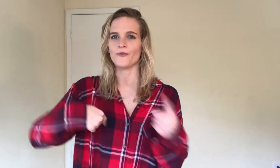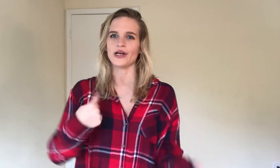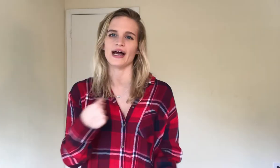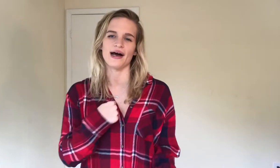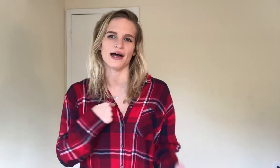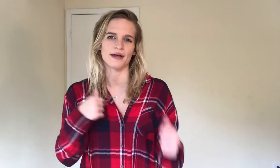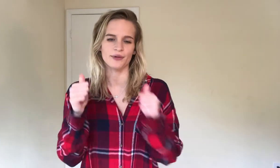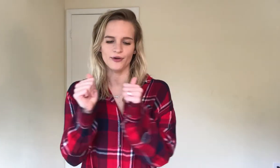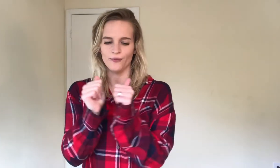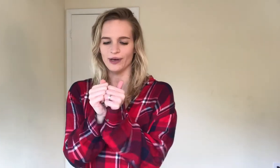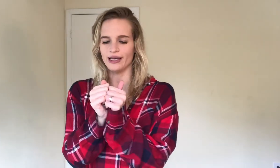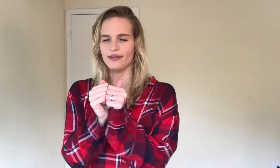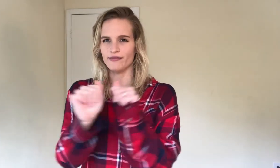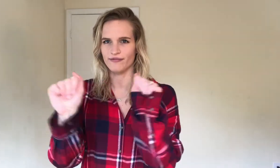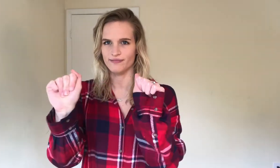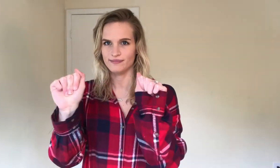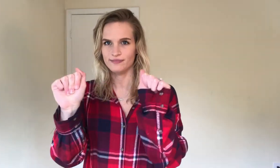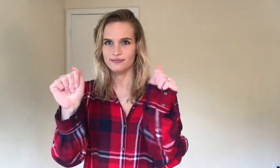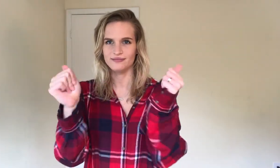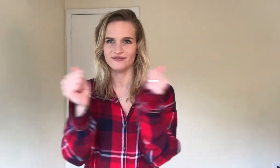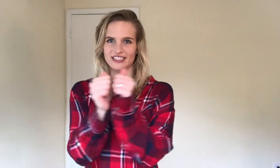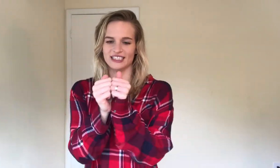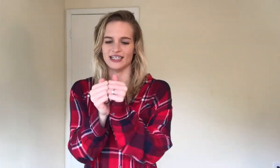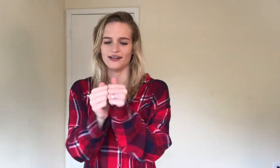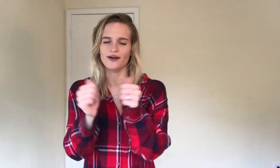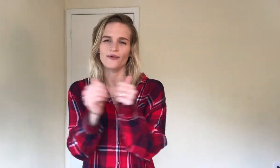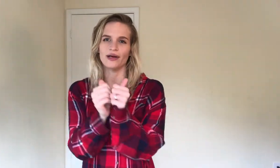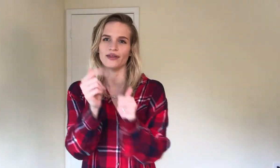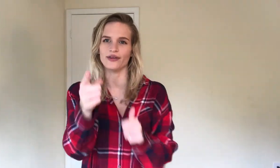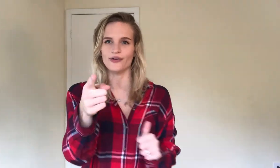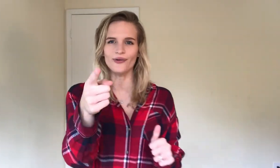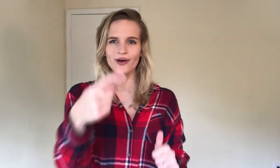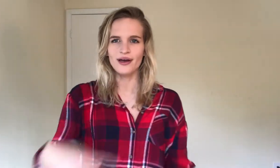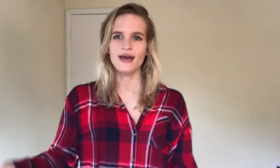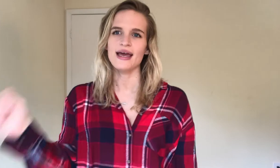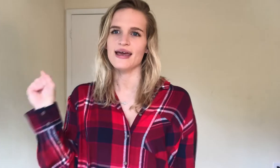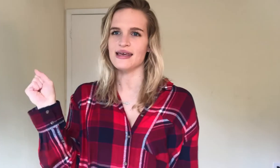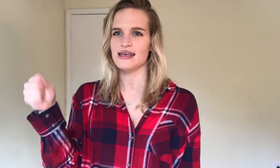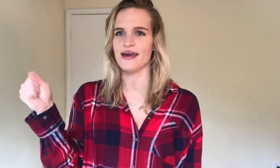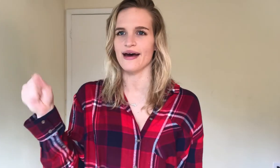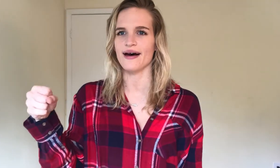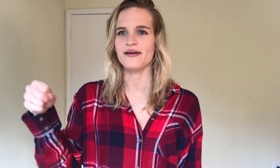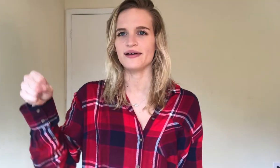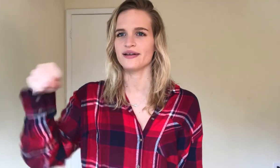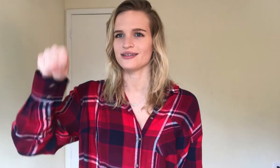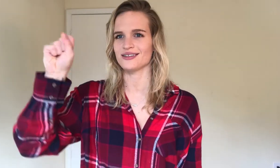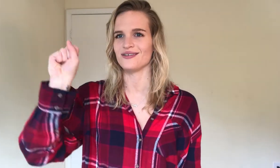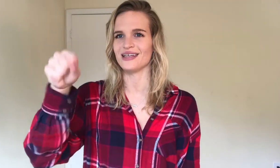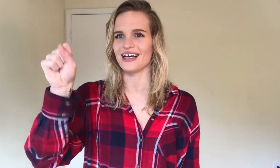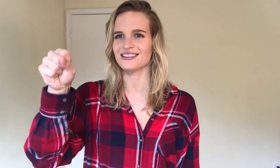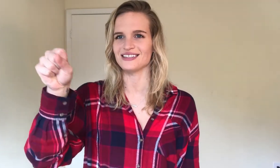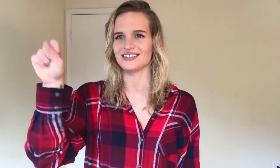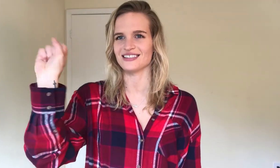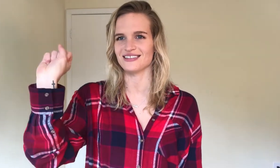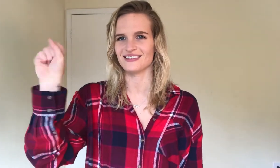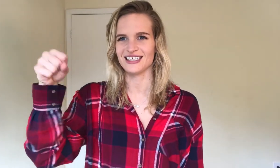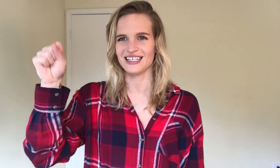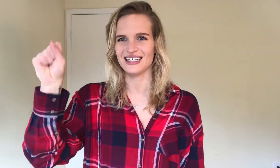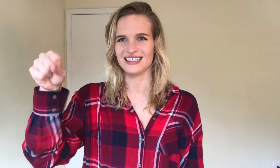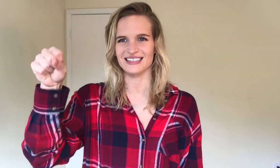when I'm with, fits together, with you, yeah, so yes, you just, it's